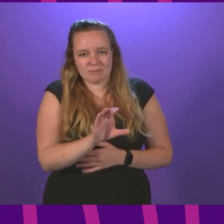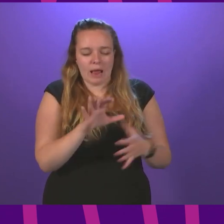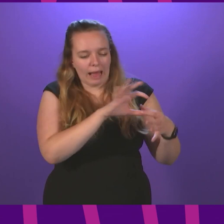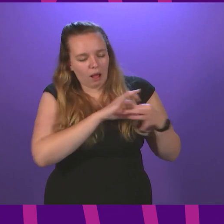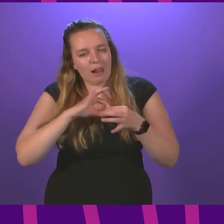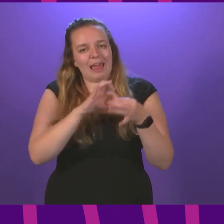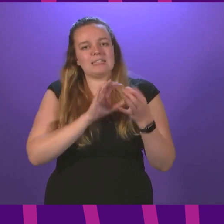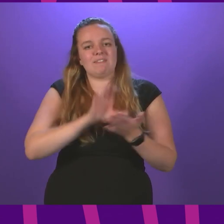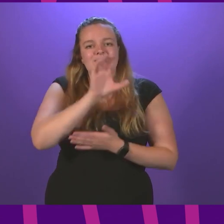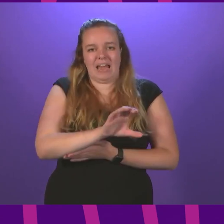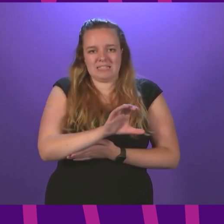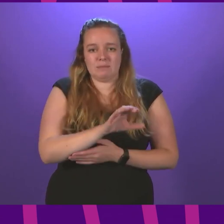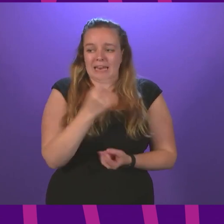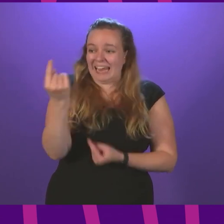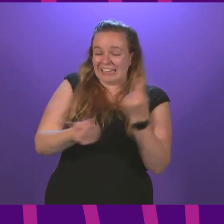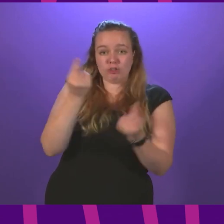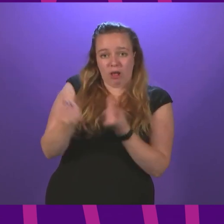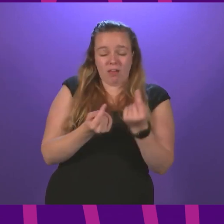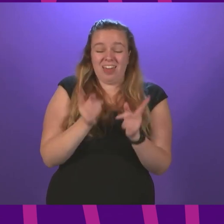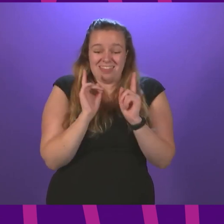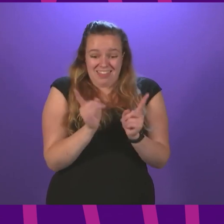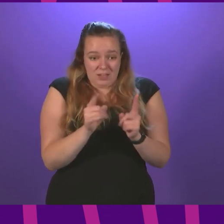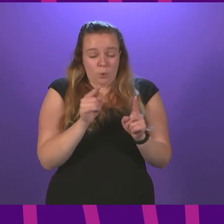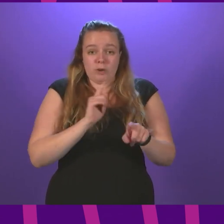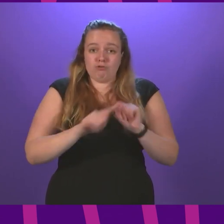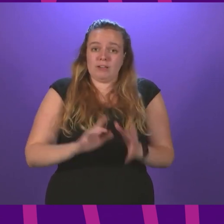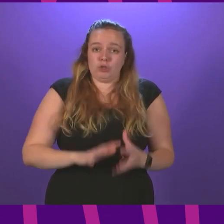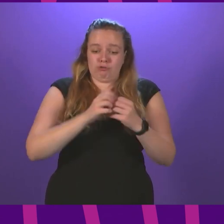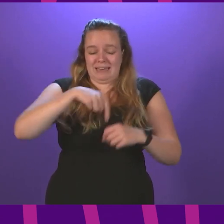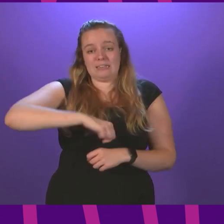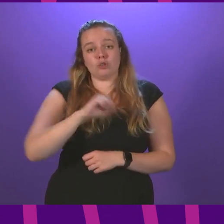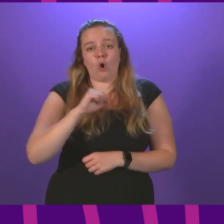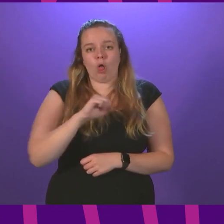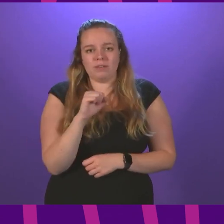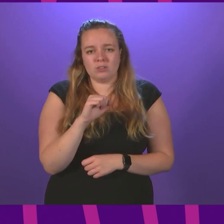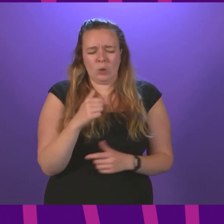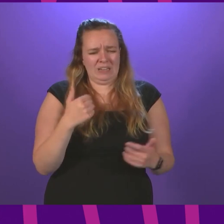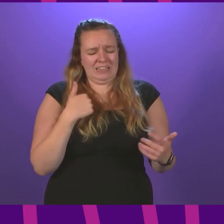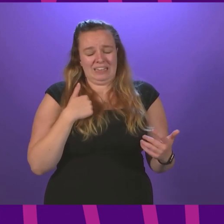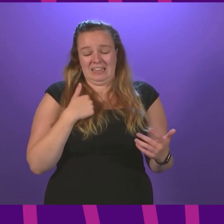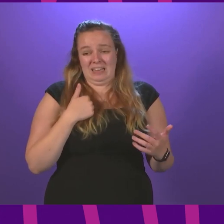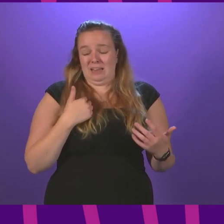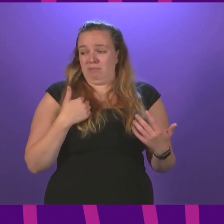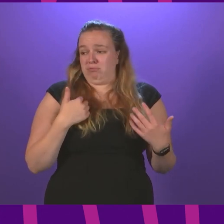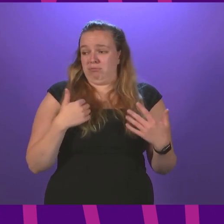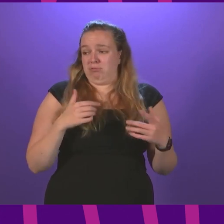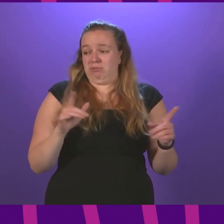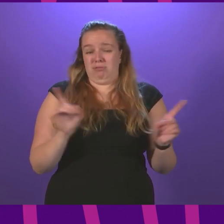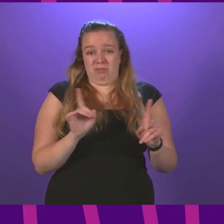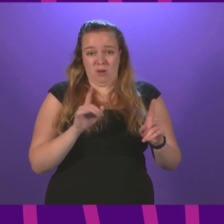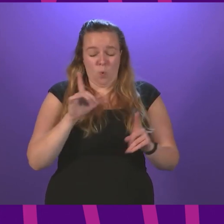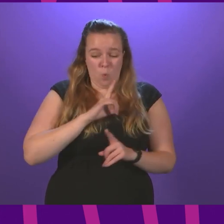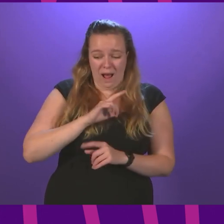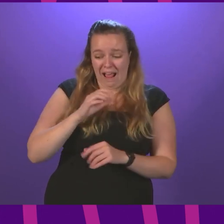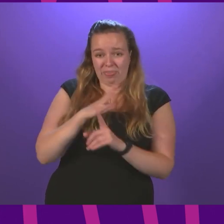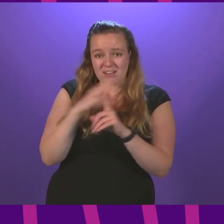collective investment in each other, and that's what we're building here in Scotland. So what baffles me is why the Conservative